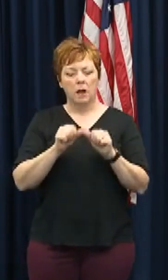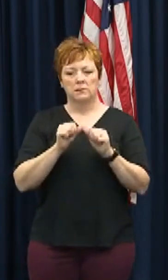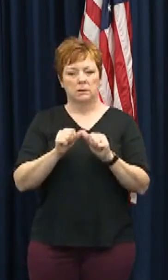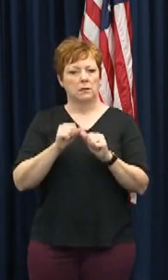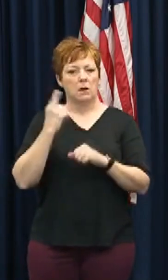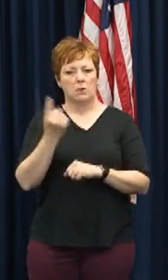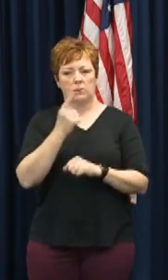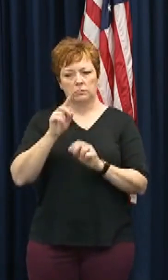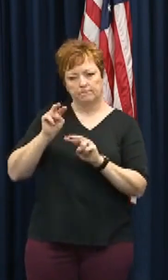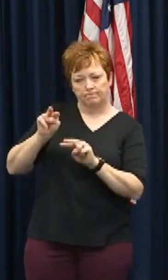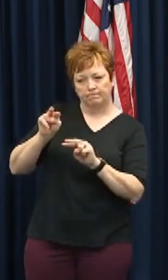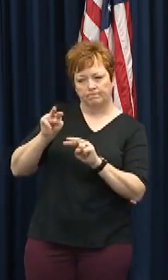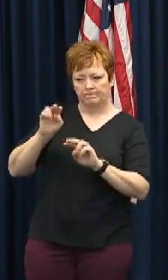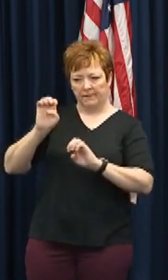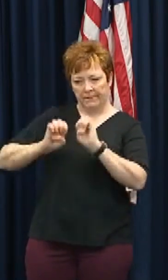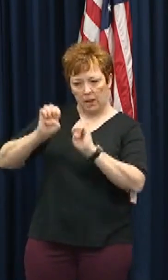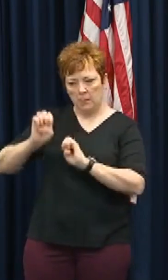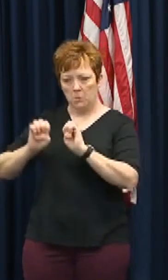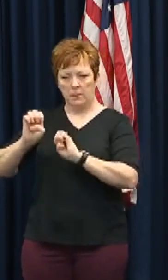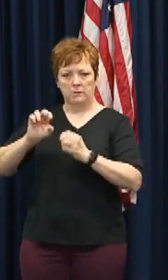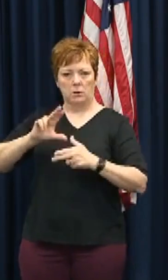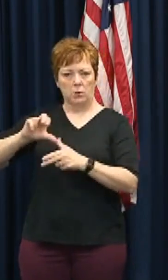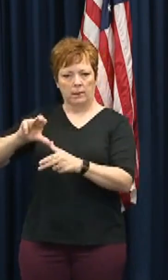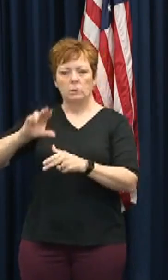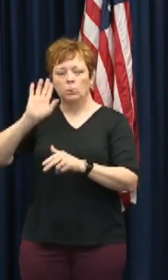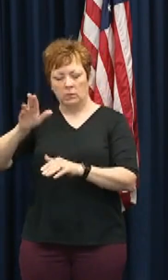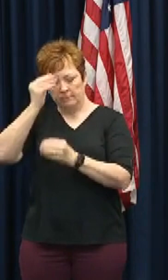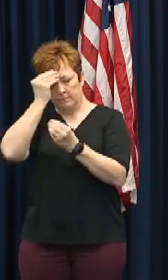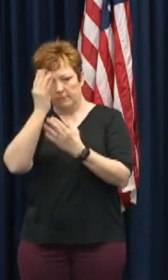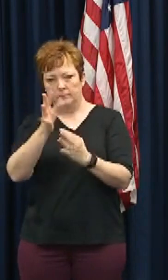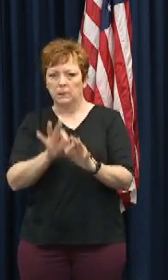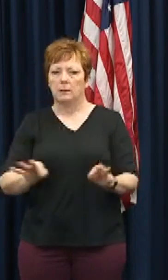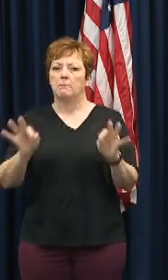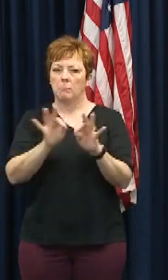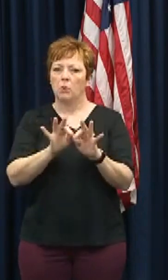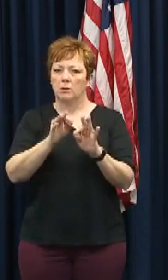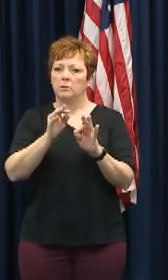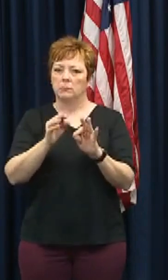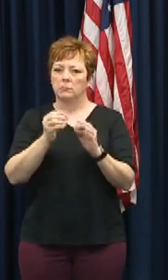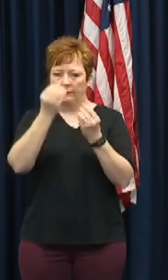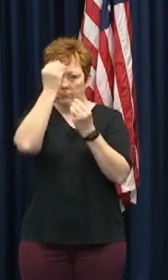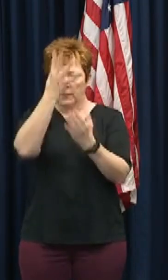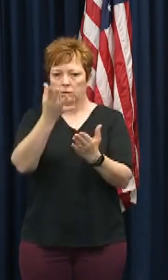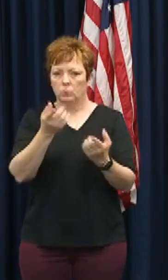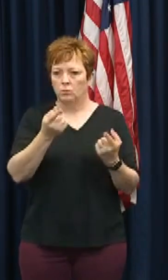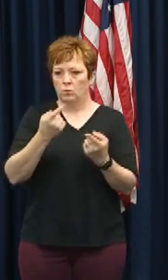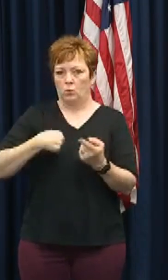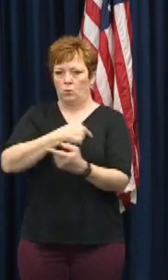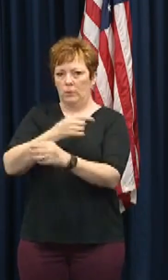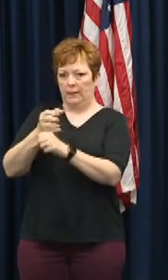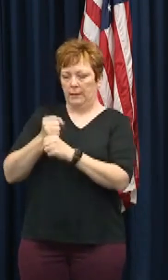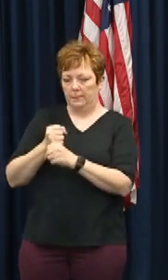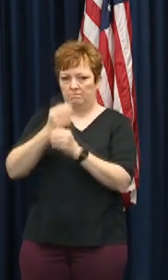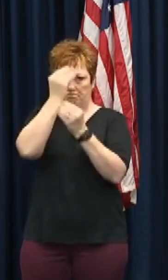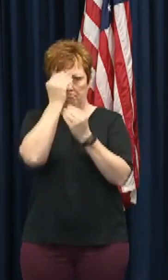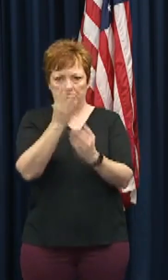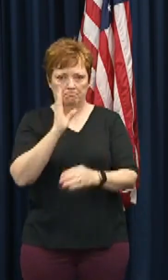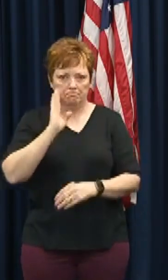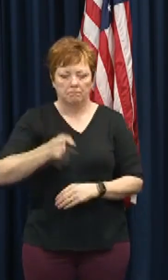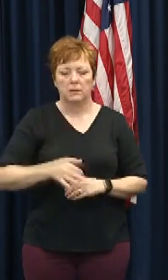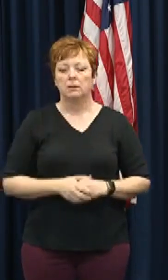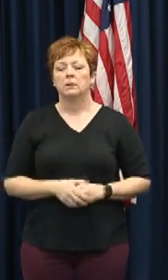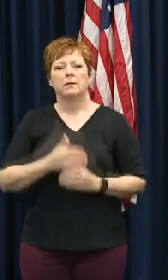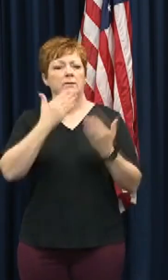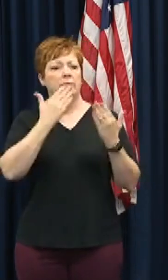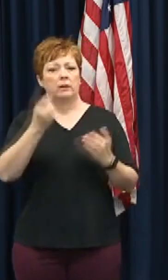Hurricane Sally and will provide you critical updates when we have them. So thank you to our friends in the media for helping us get